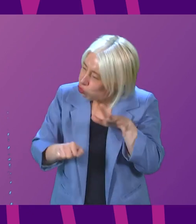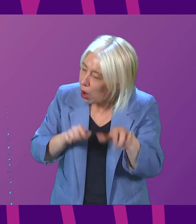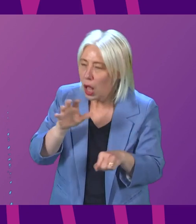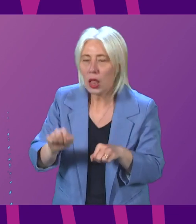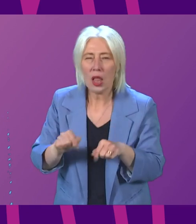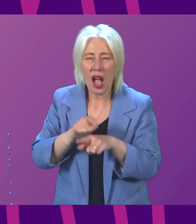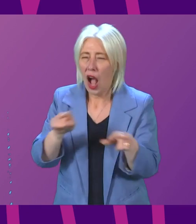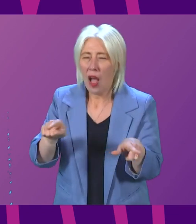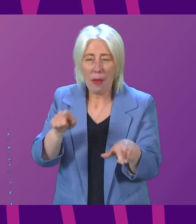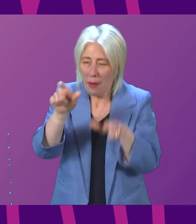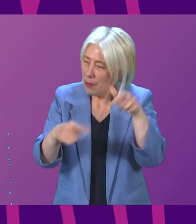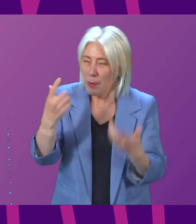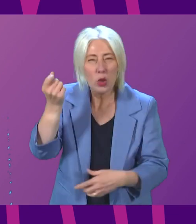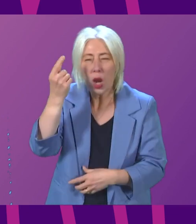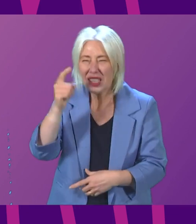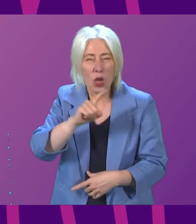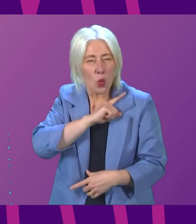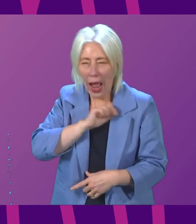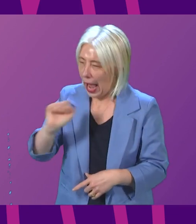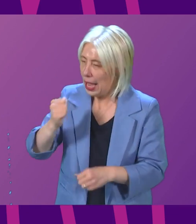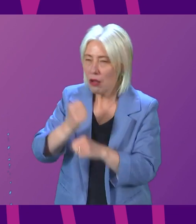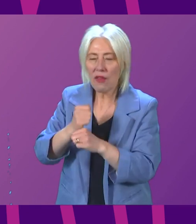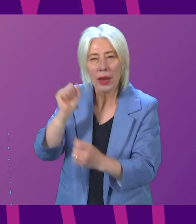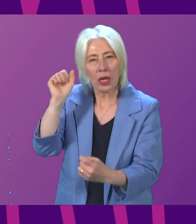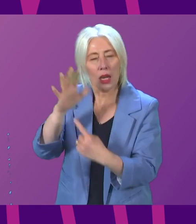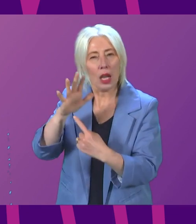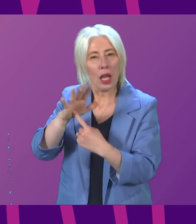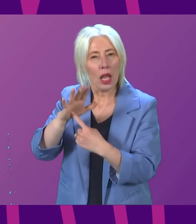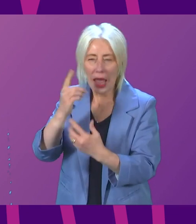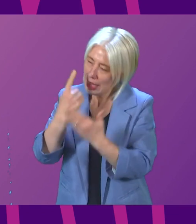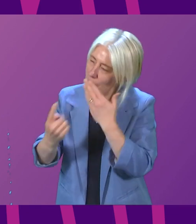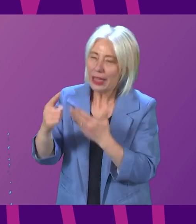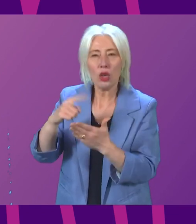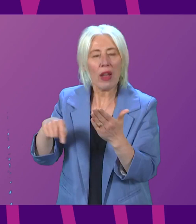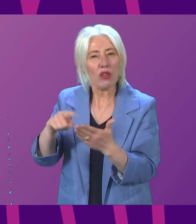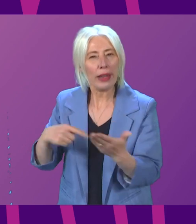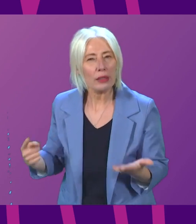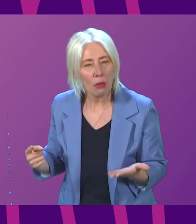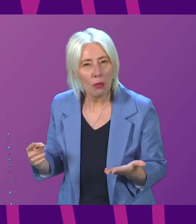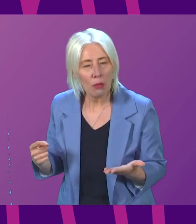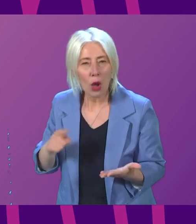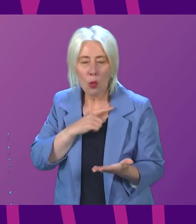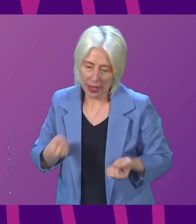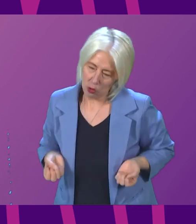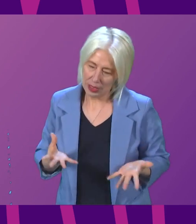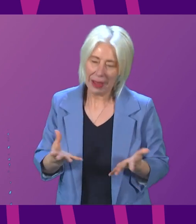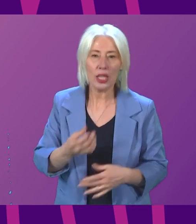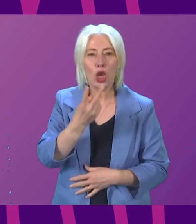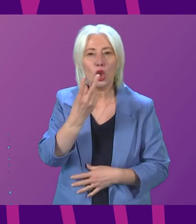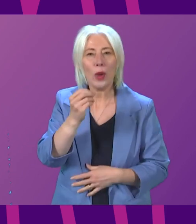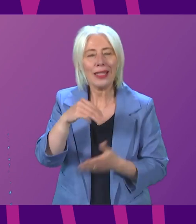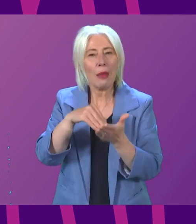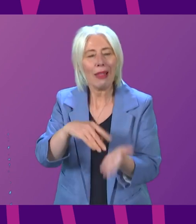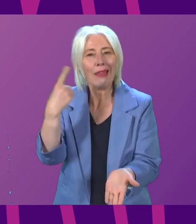understand why her Government is prioritising another independent referendum. Because spending £20 million